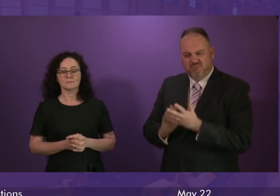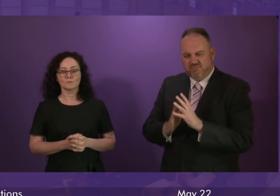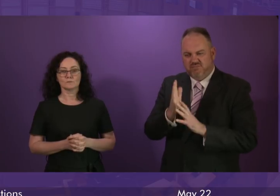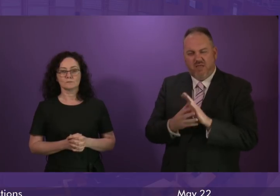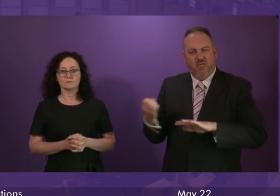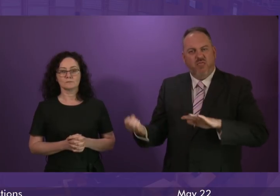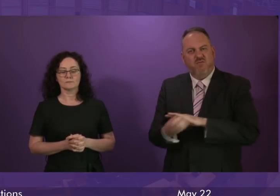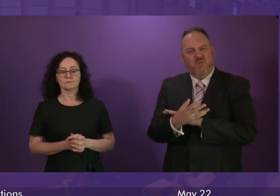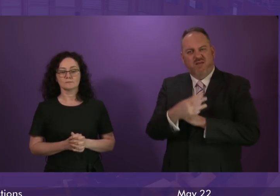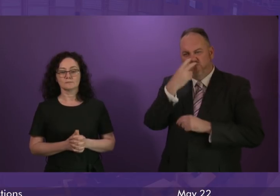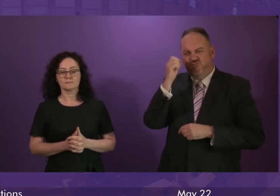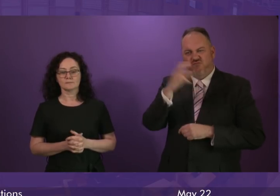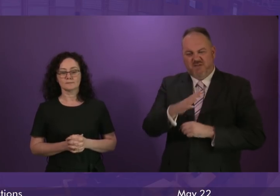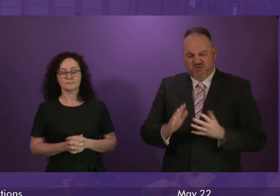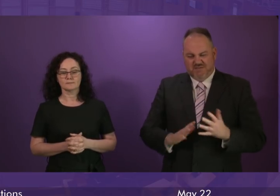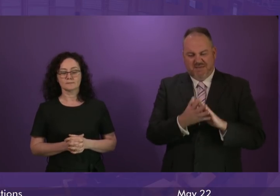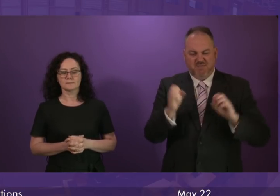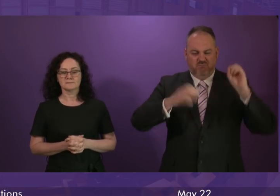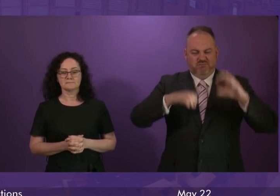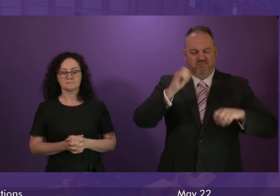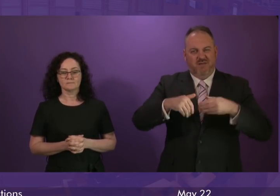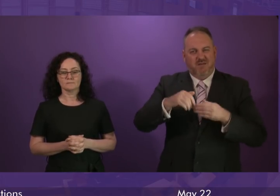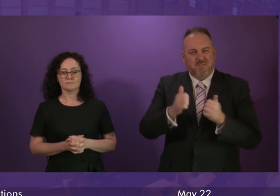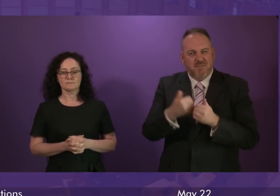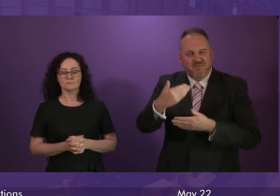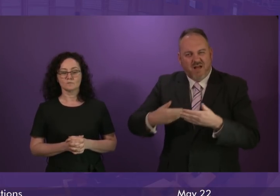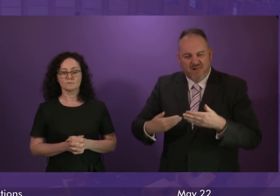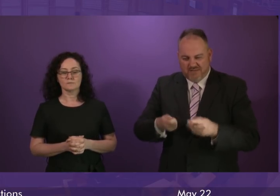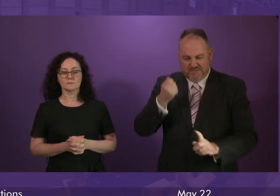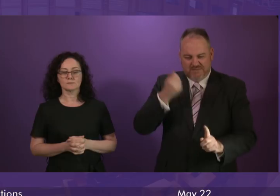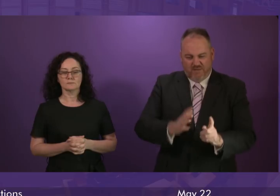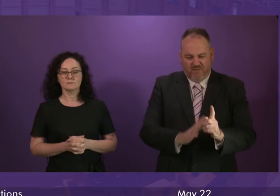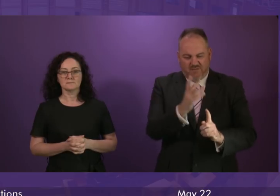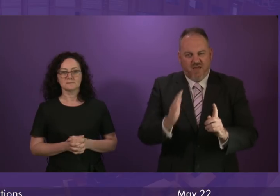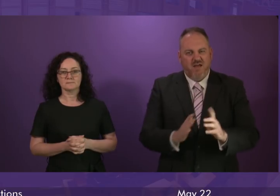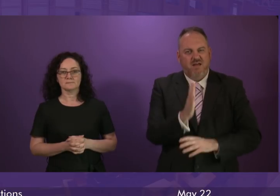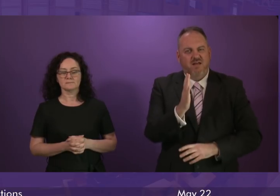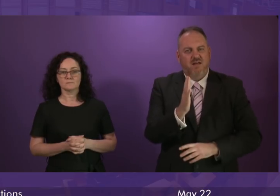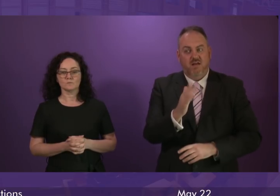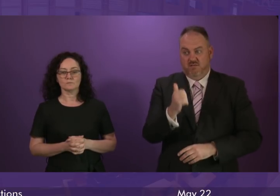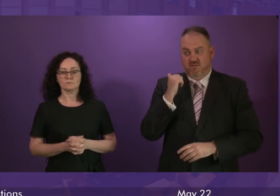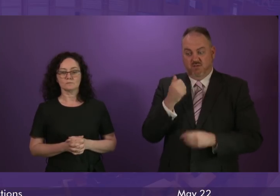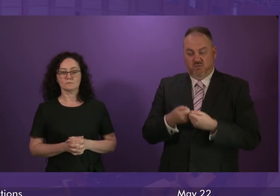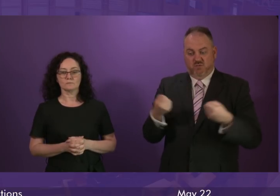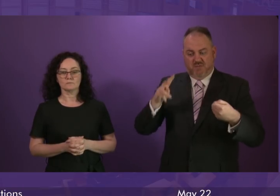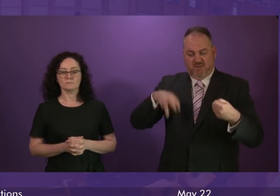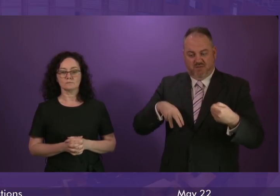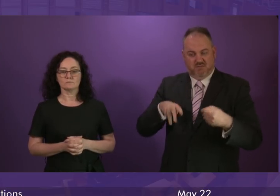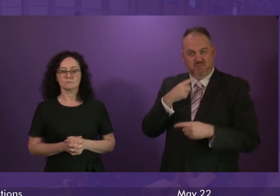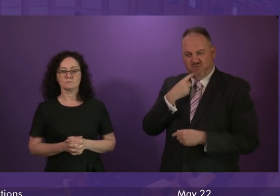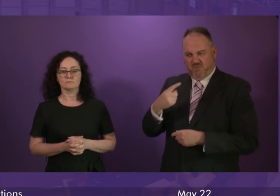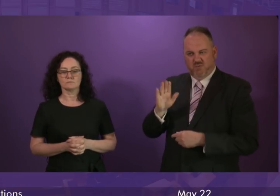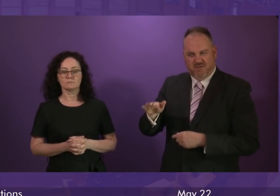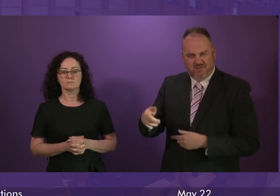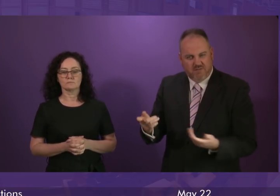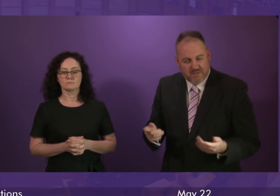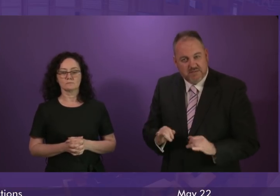wasteland, then setting them alight. After a separate civil action and reporting by the Sunday Post, the debacle is now considered